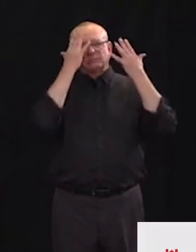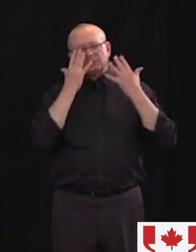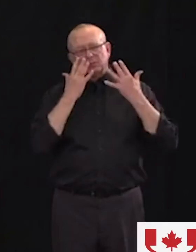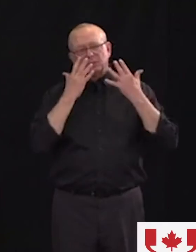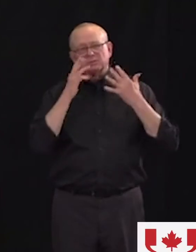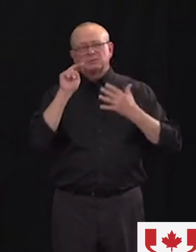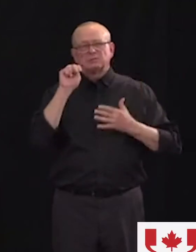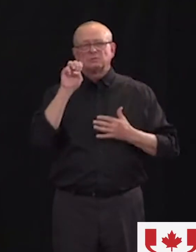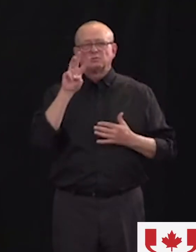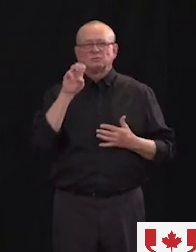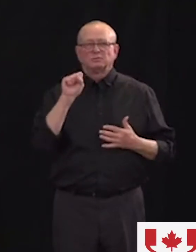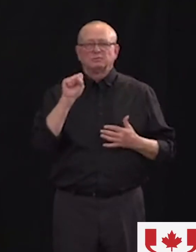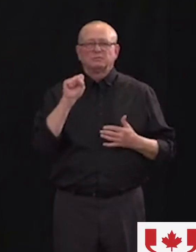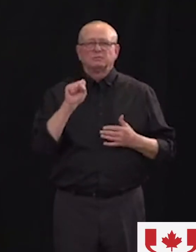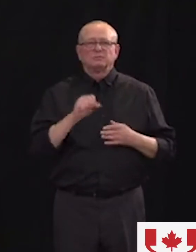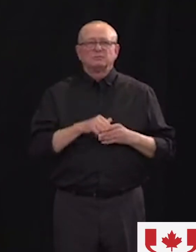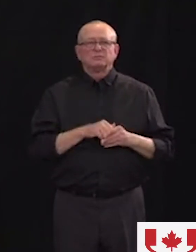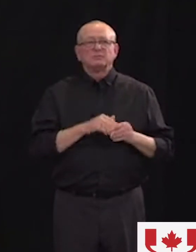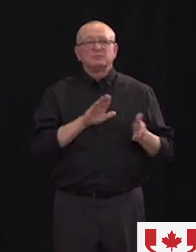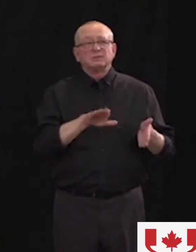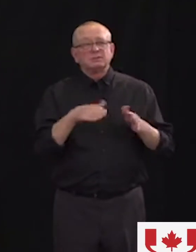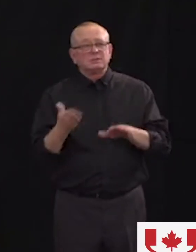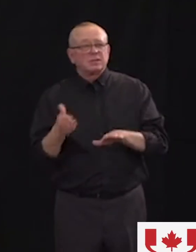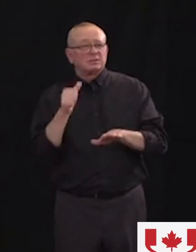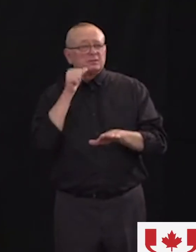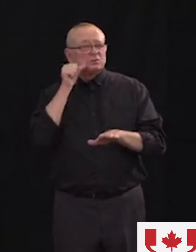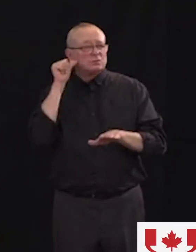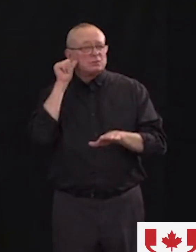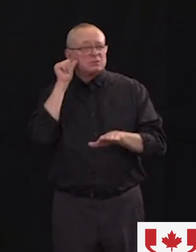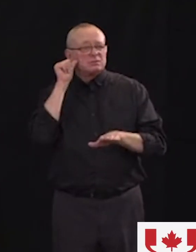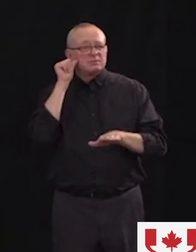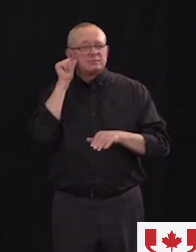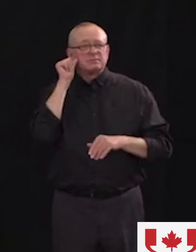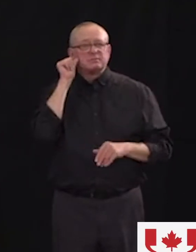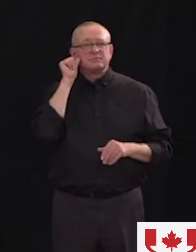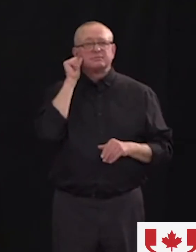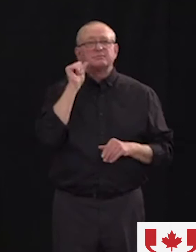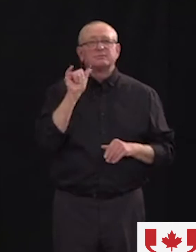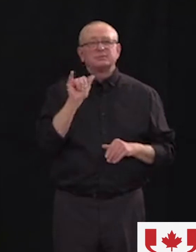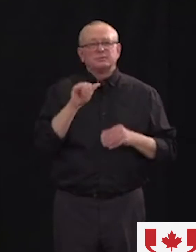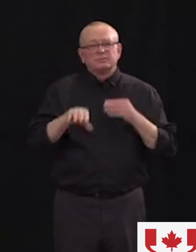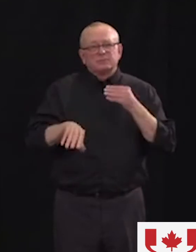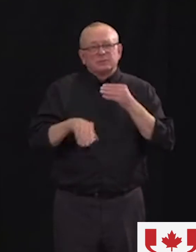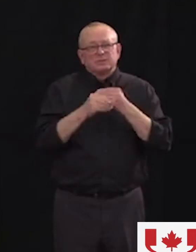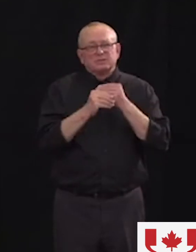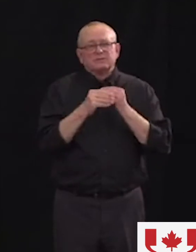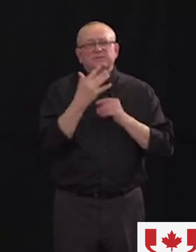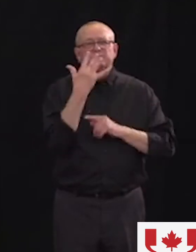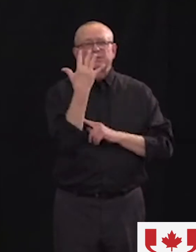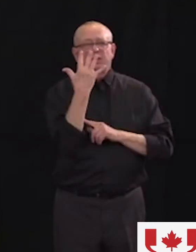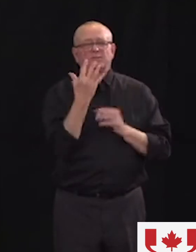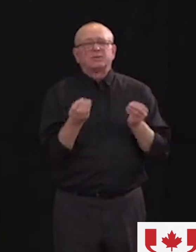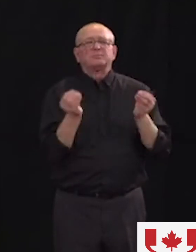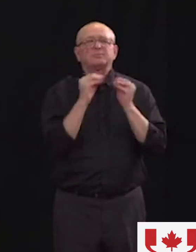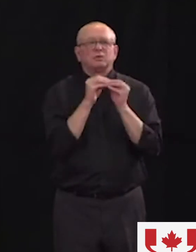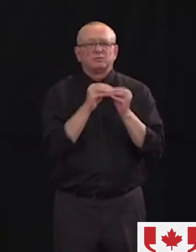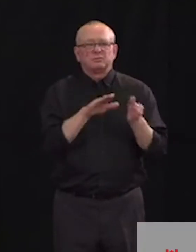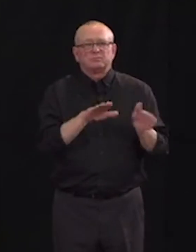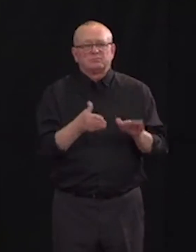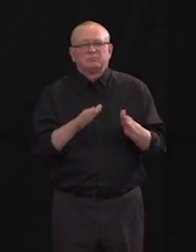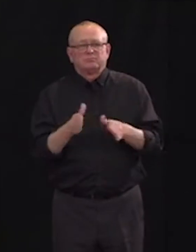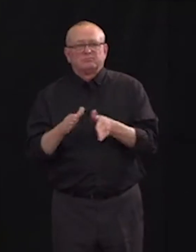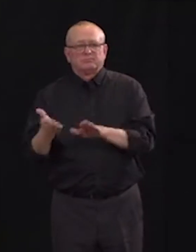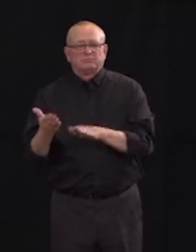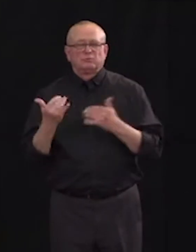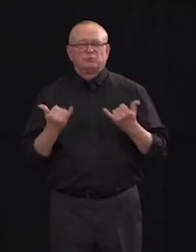In addition to the death reported yesterday, I'm very sad to inform you that we have had five additional deaths today, bringing